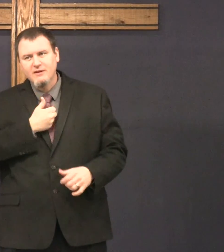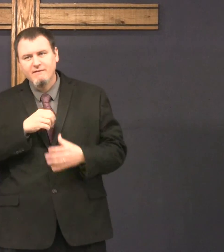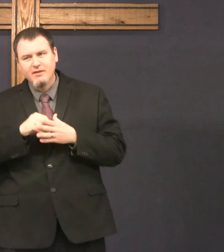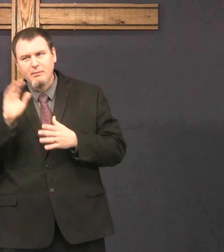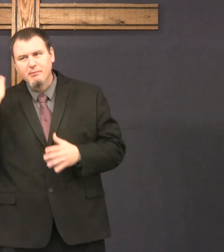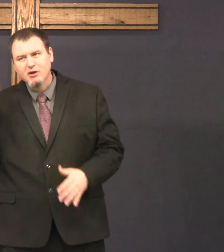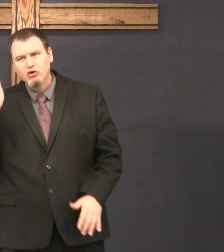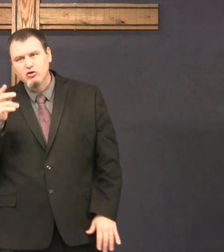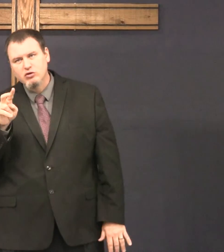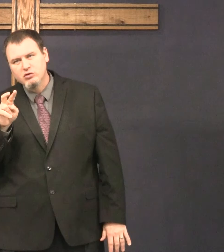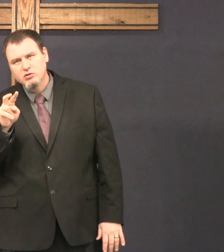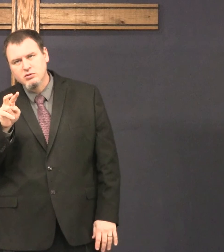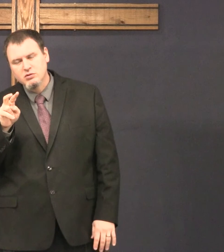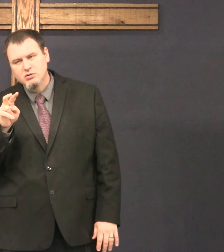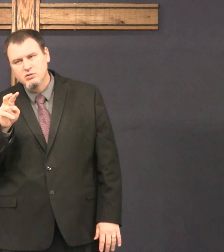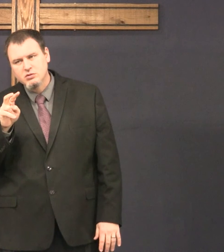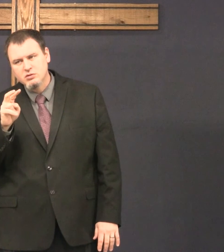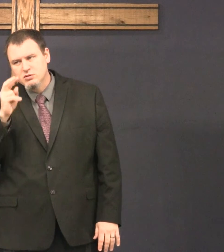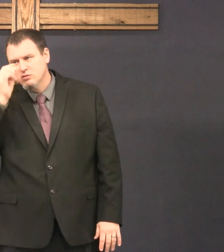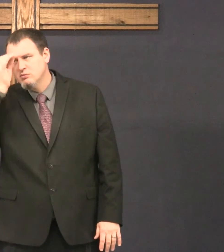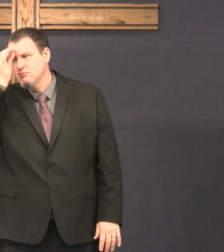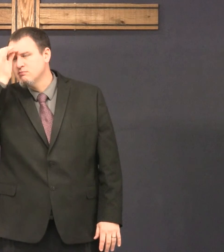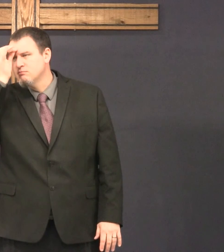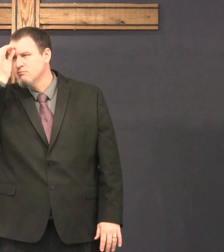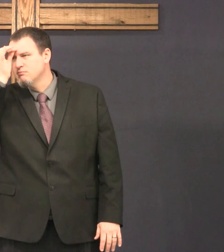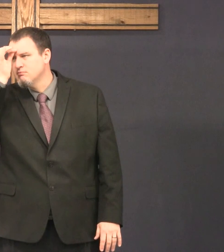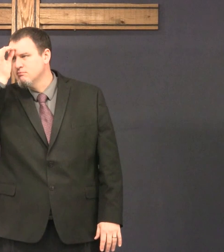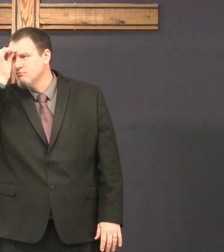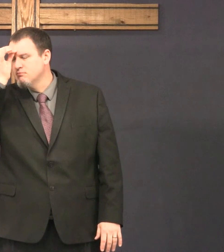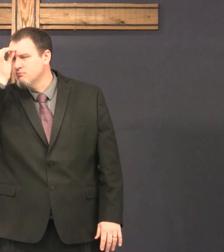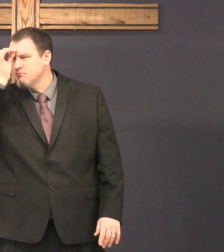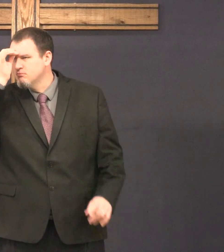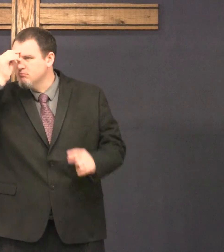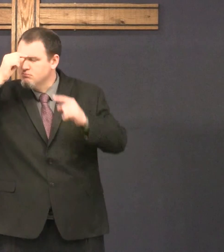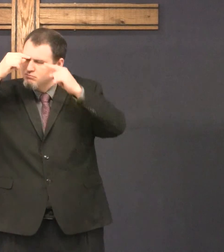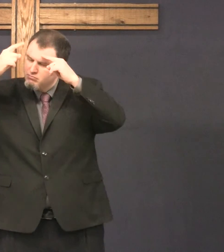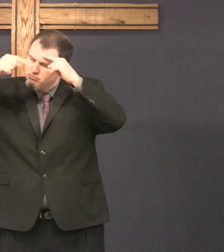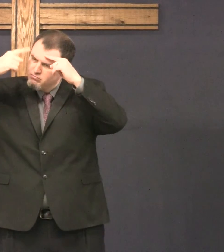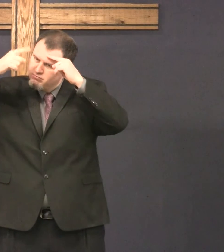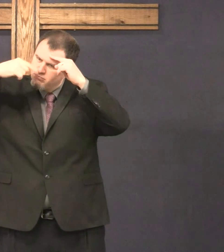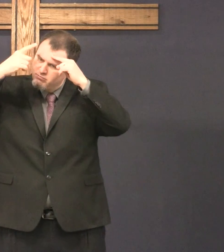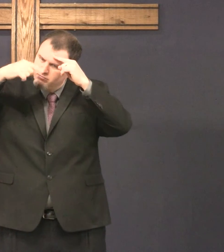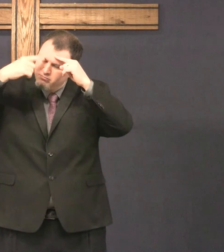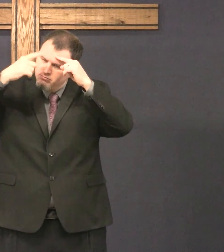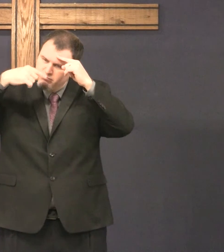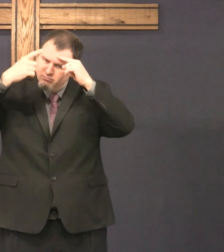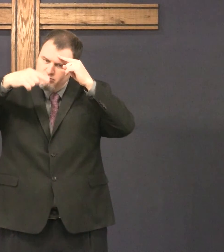he looked at himself in the mirror, he had to think about that.